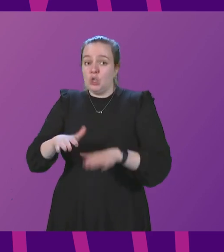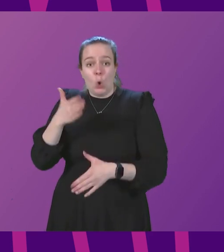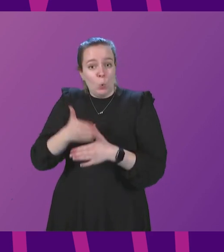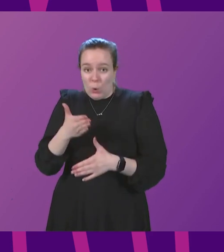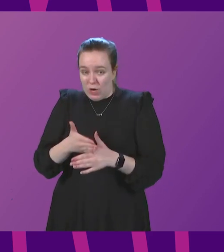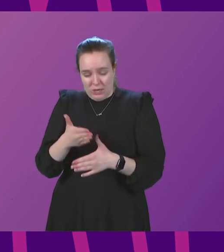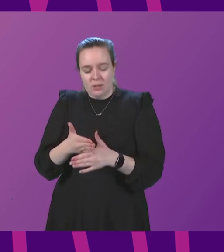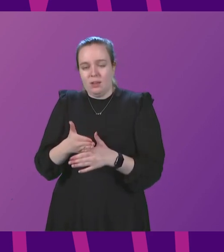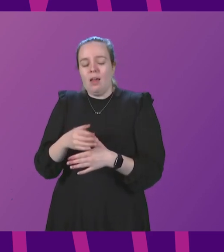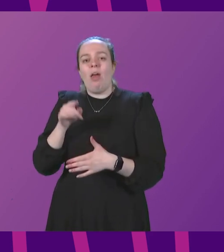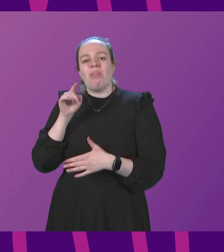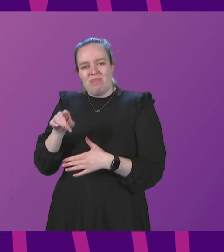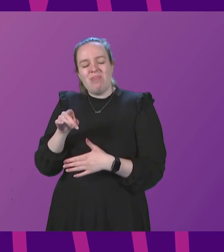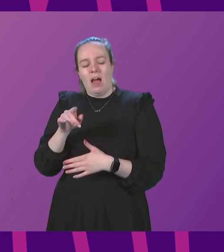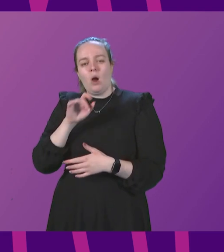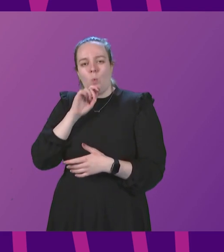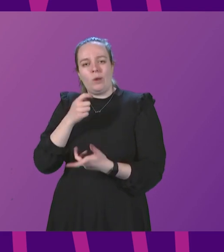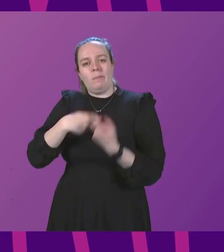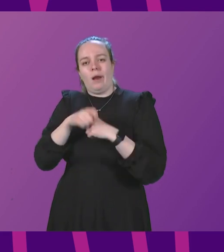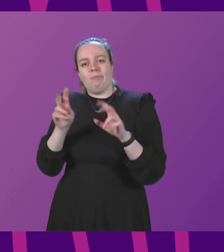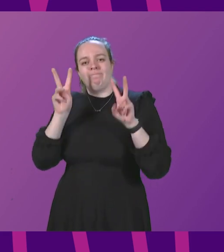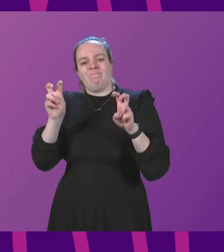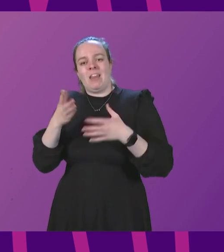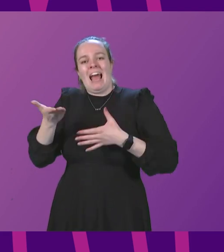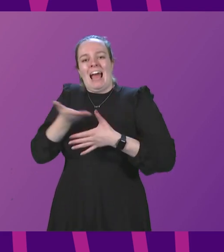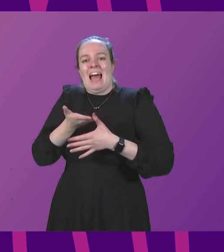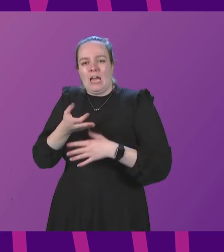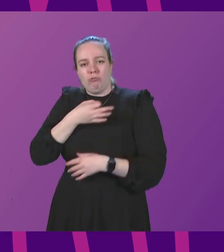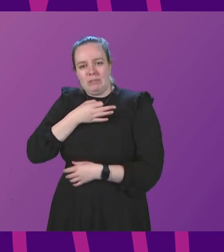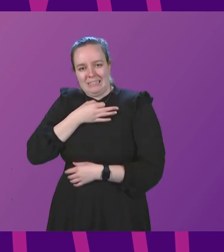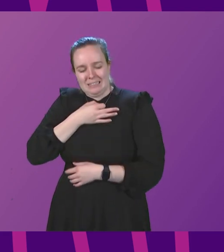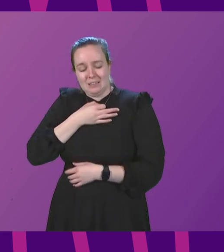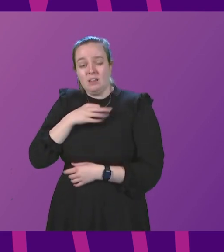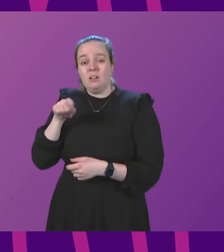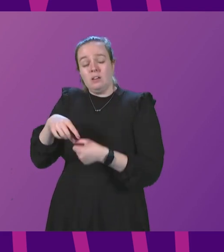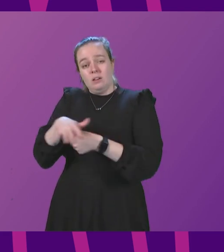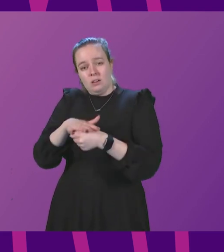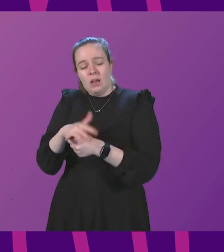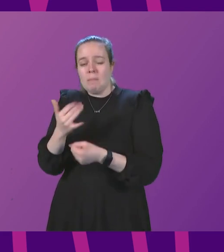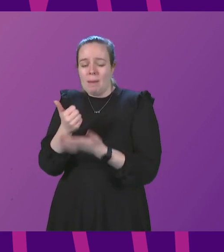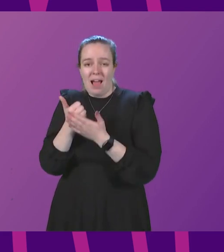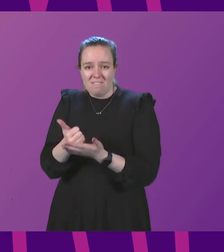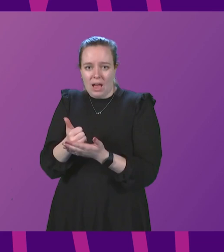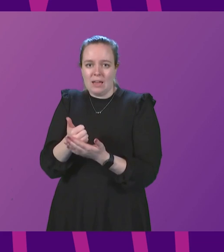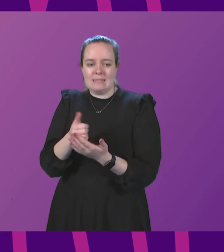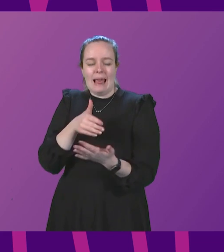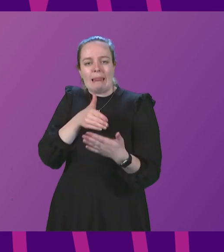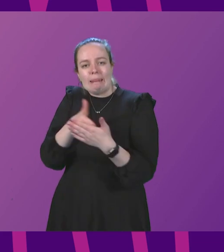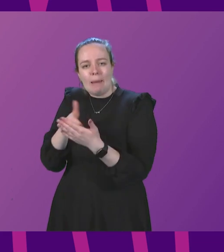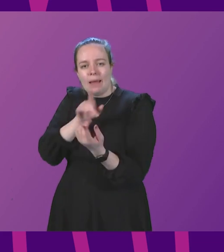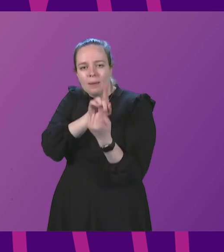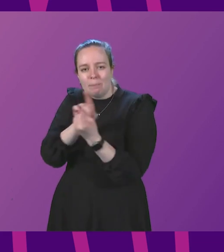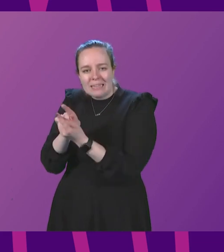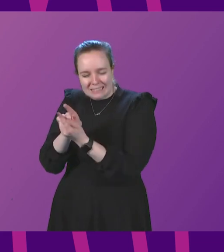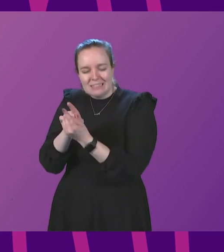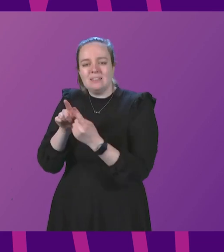immunity, this threat would likely be classified as high. In those circumstances, we might advise people to limit social contacts for